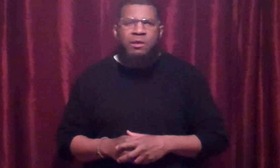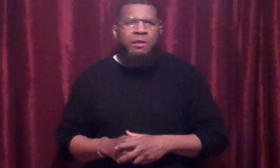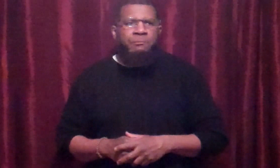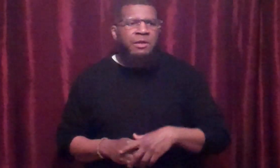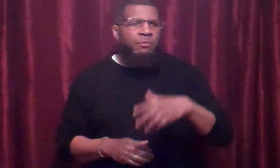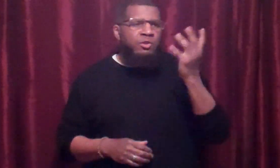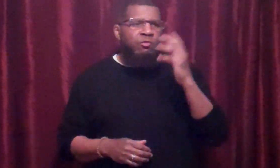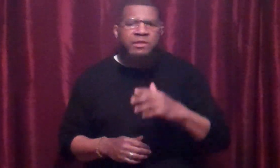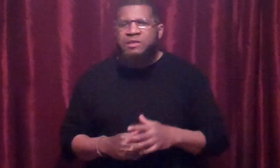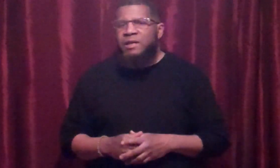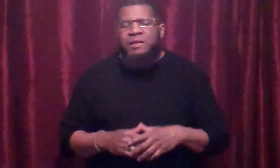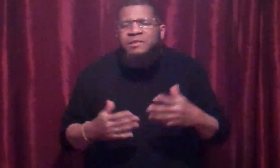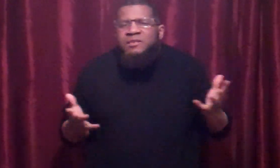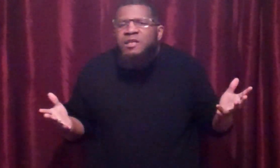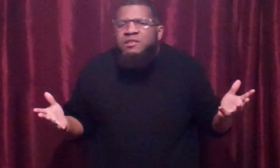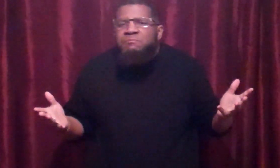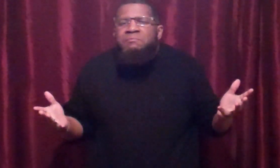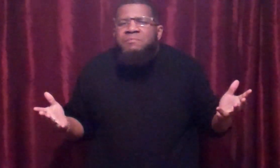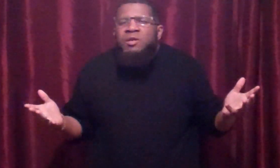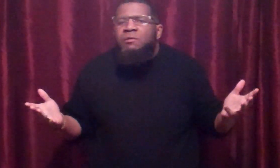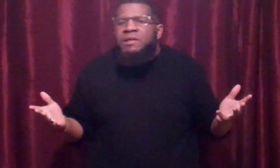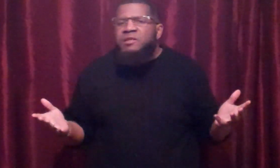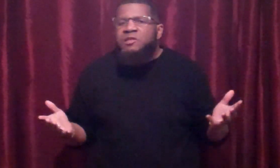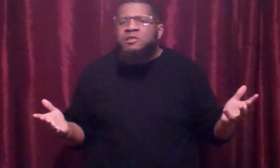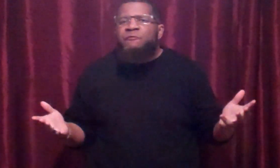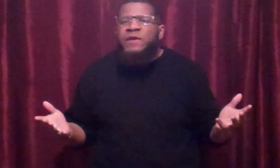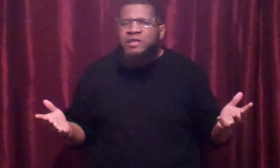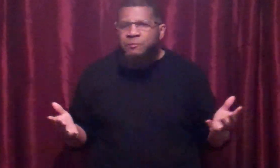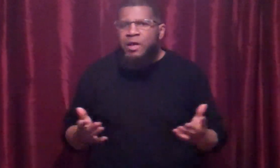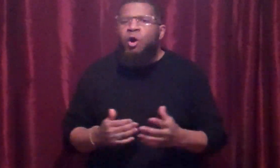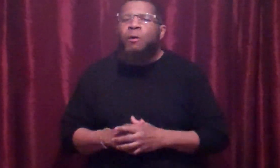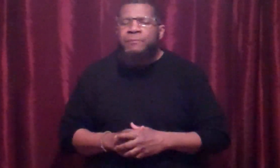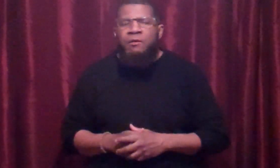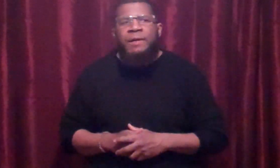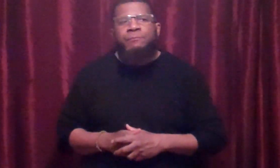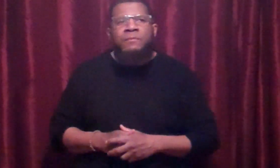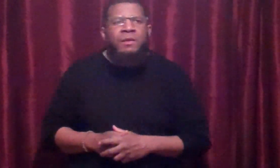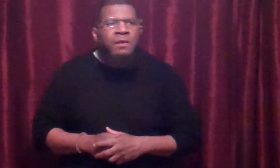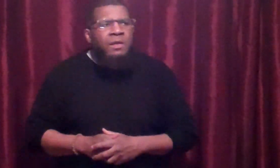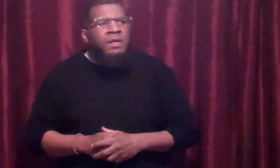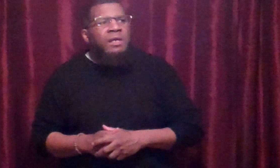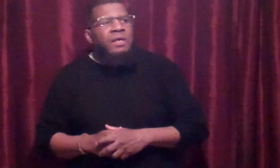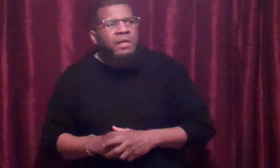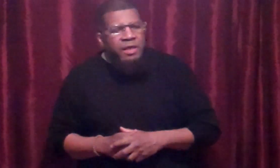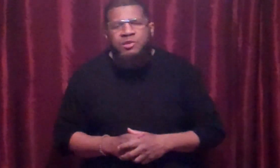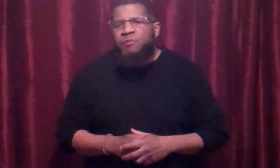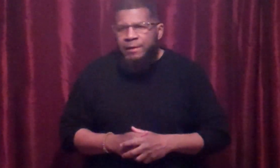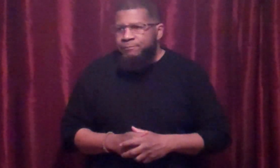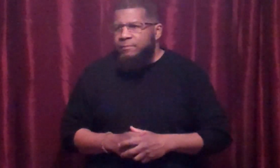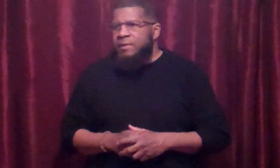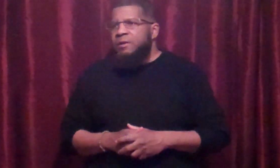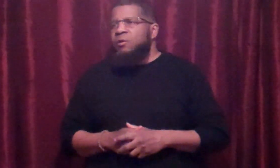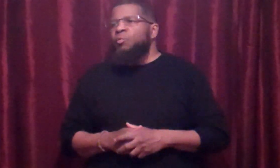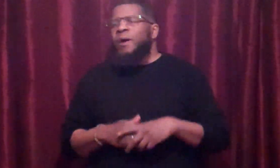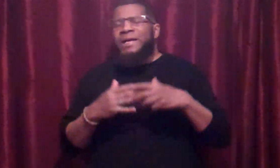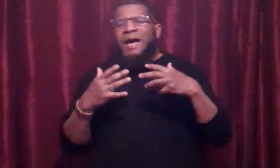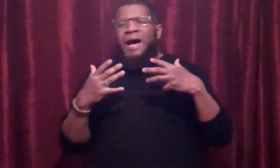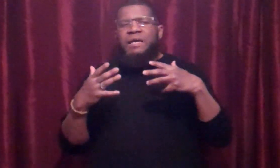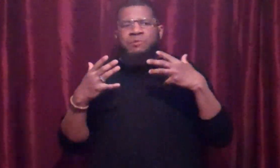people who are doing these kind of... It just doesn't, you know, it just doesn't phase me at all. Alright? Here's the thing. When I am